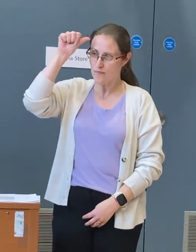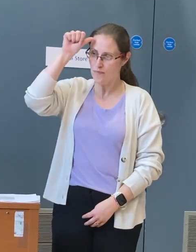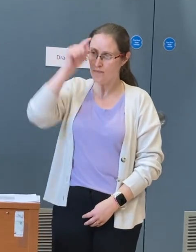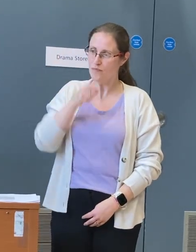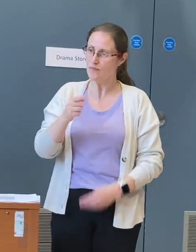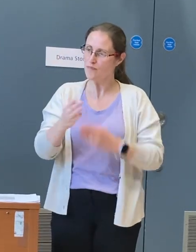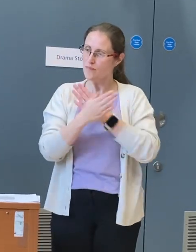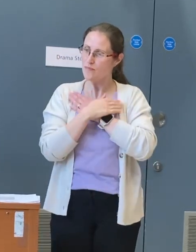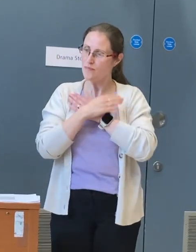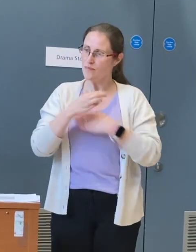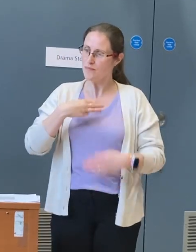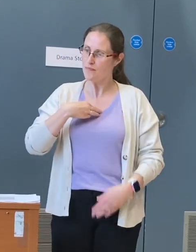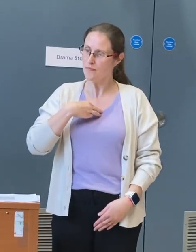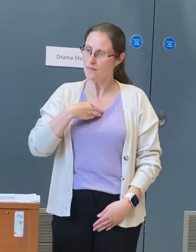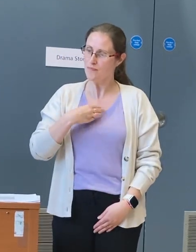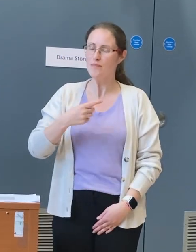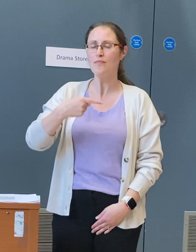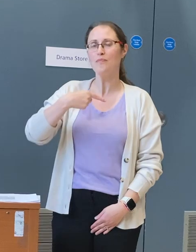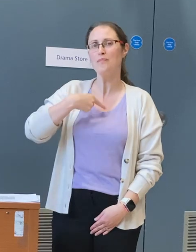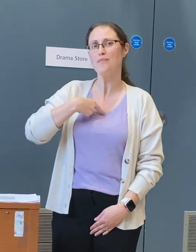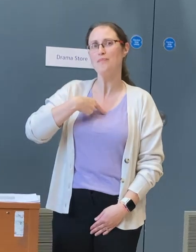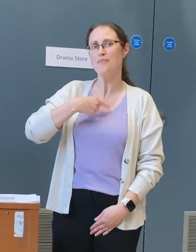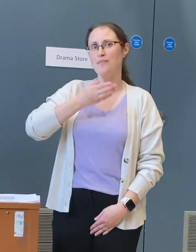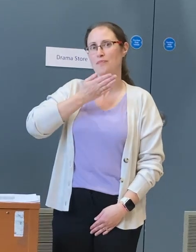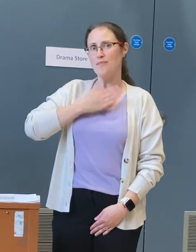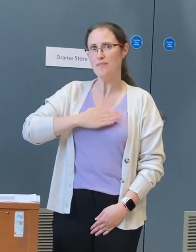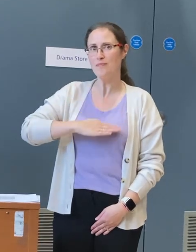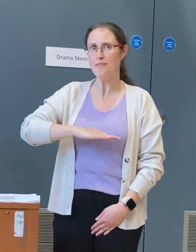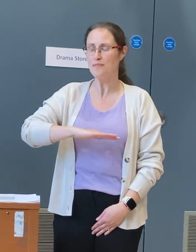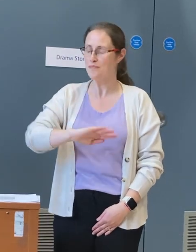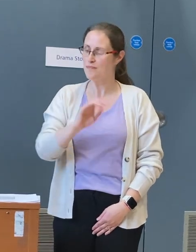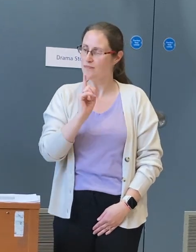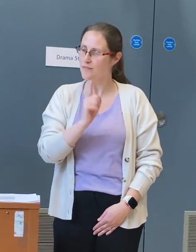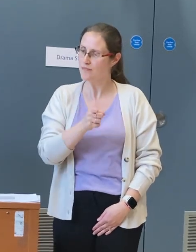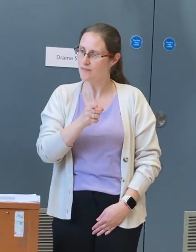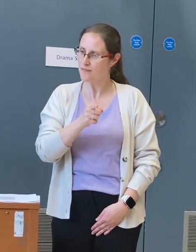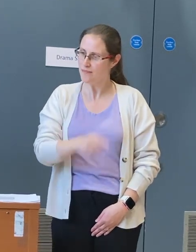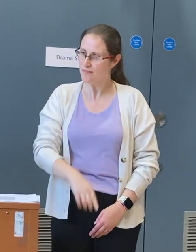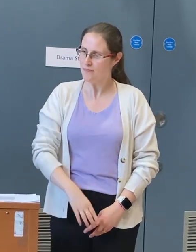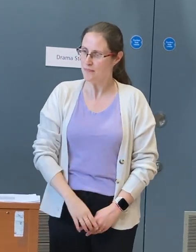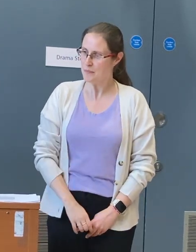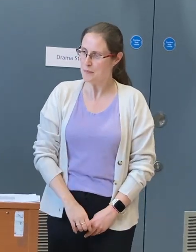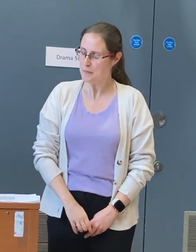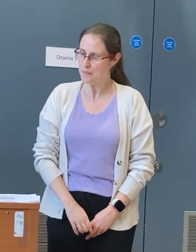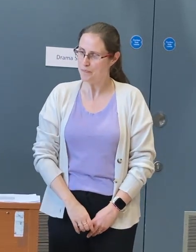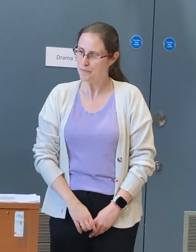I know you can't save me, but no one can save me but you.